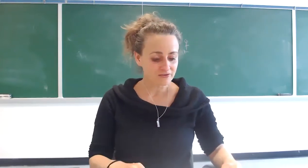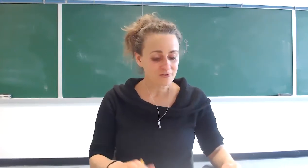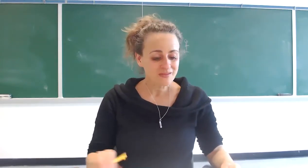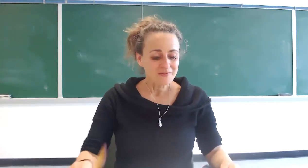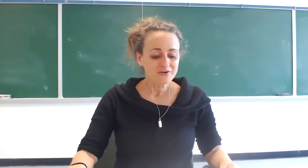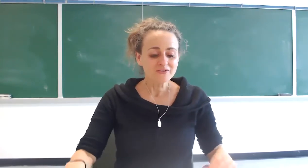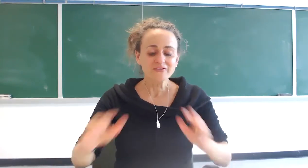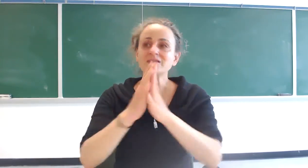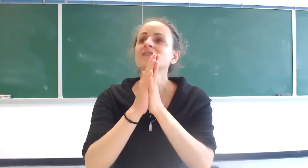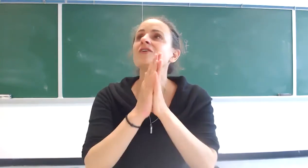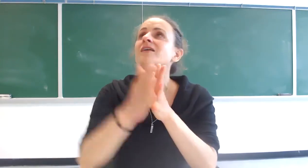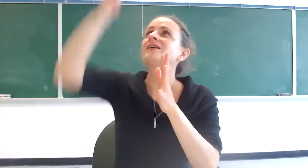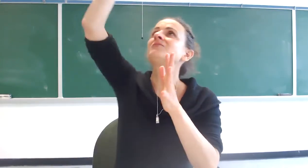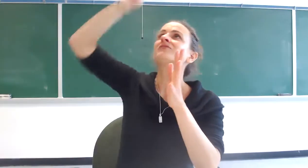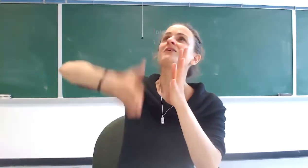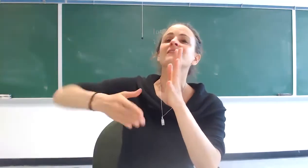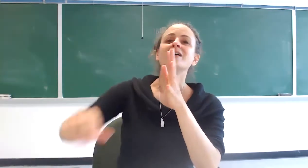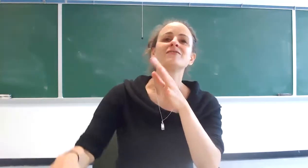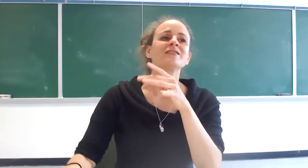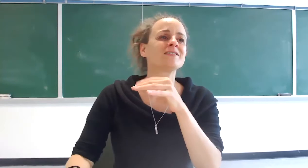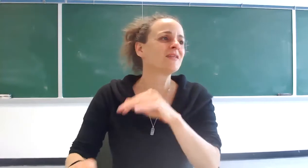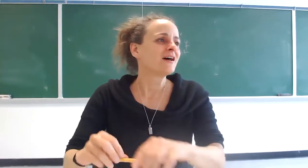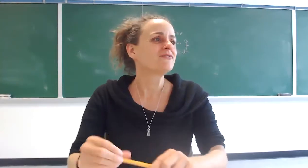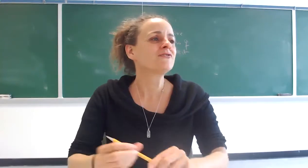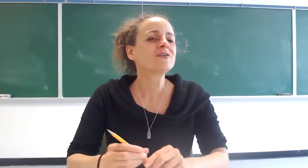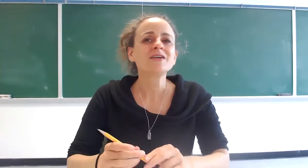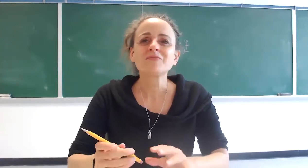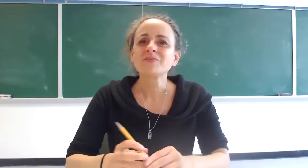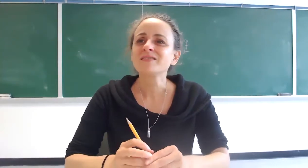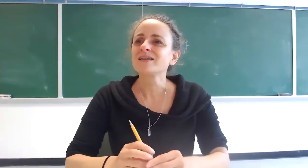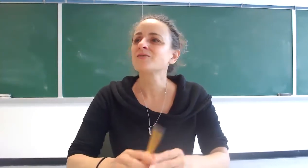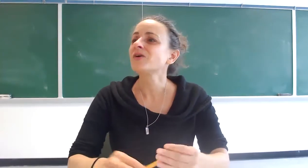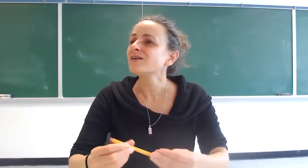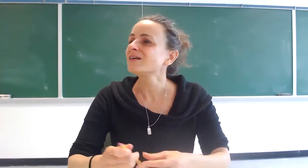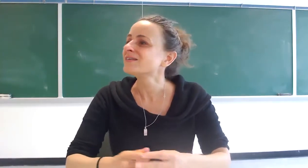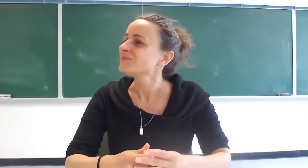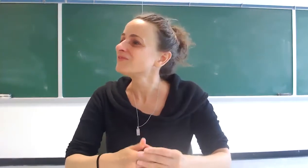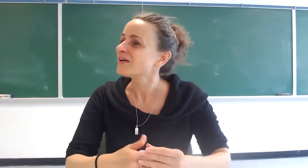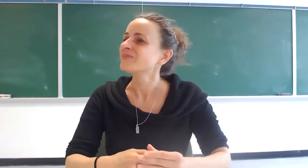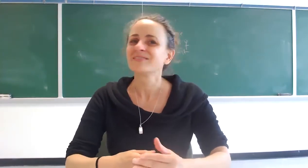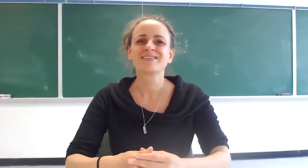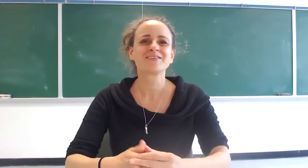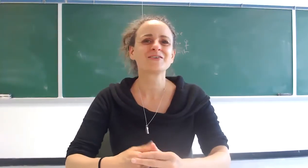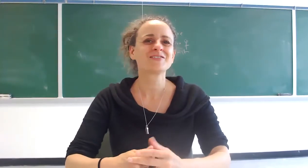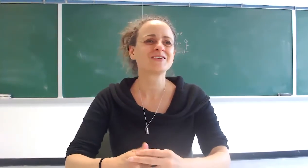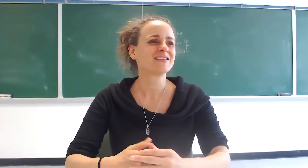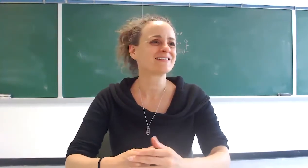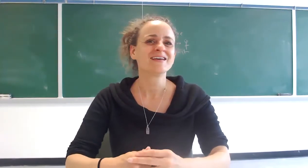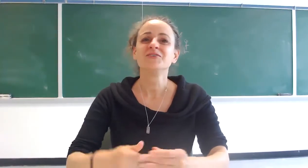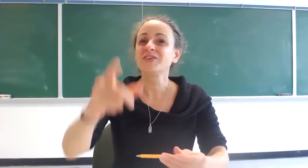so we're going to see that if god cannot be found in the heavens have you figured out from the text where god can be found according to living us you're